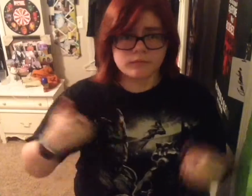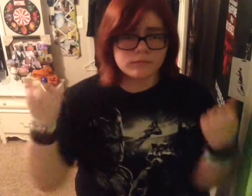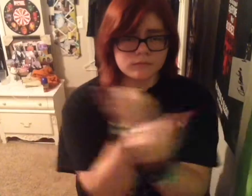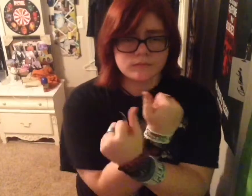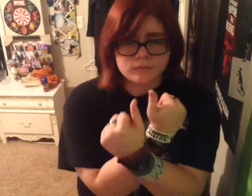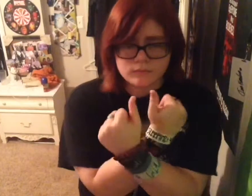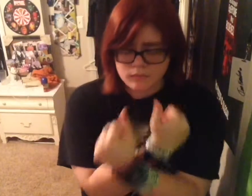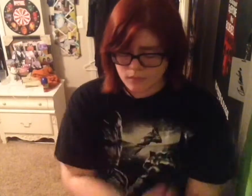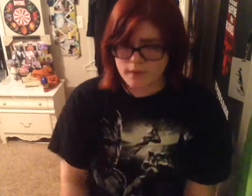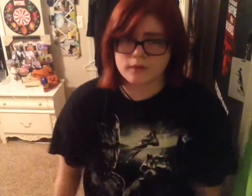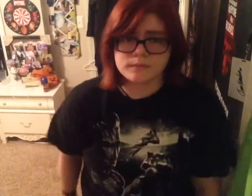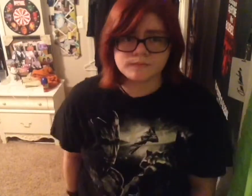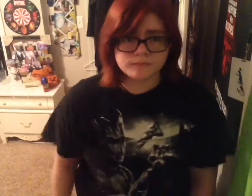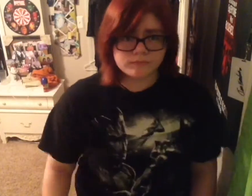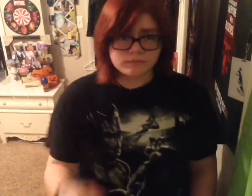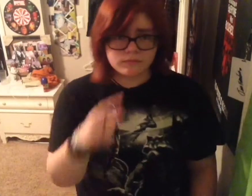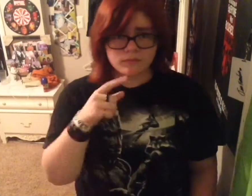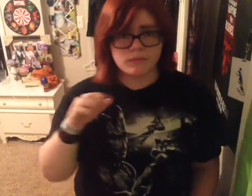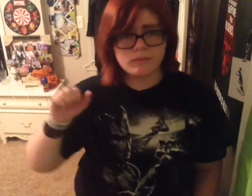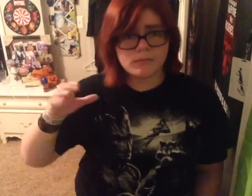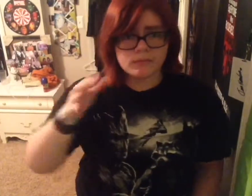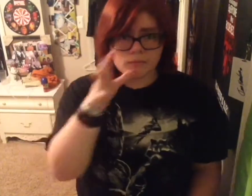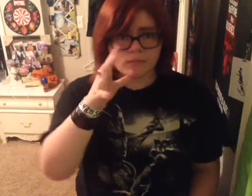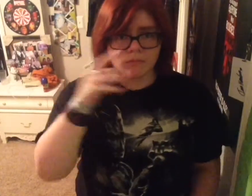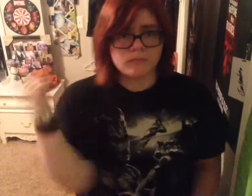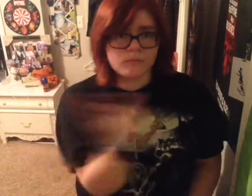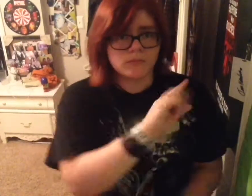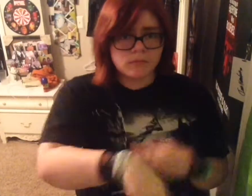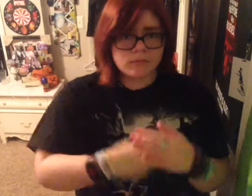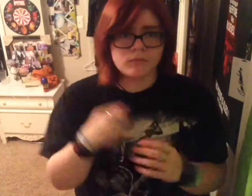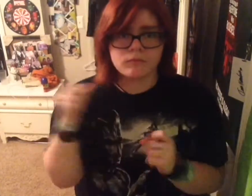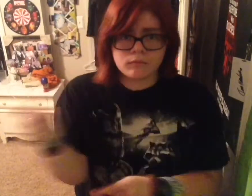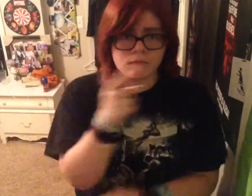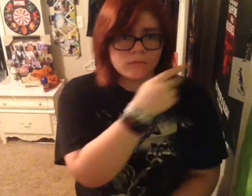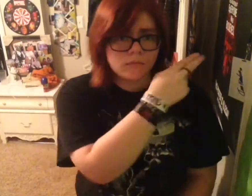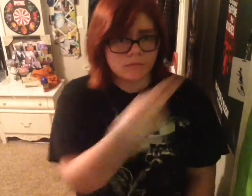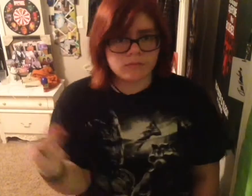love You're tired to love we're all gonna hear